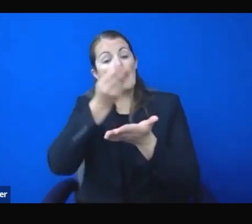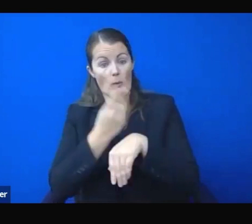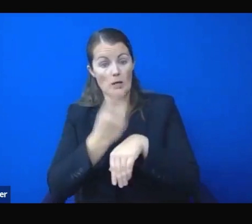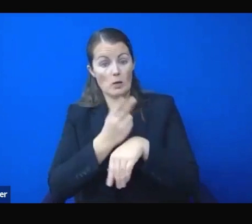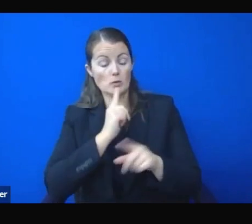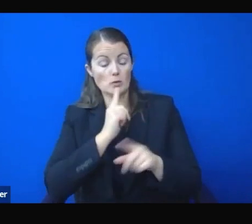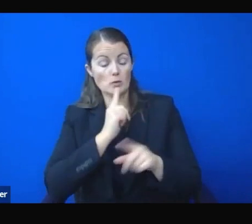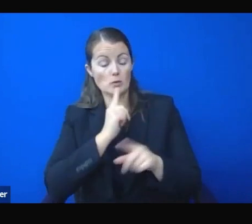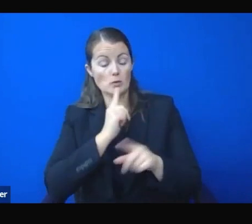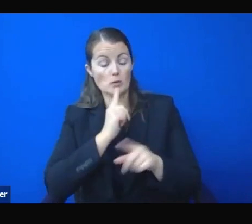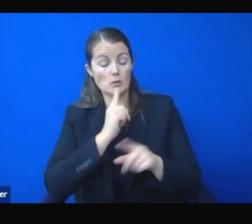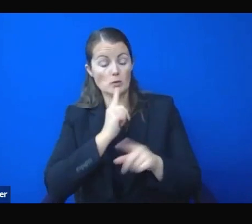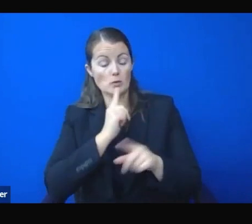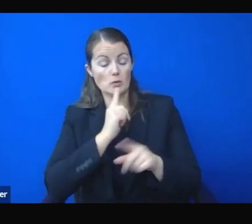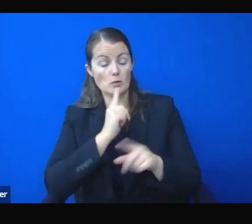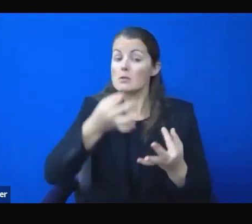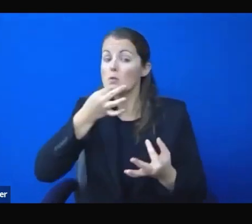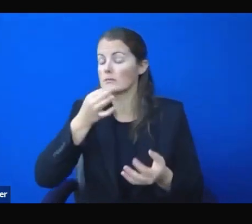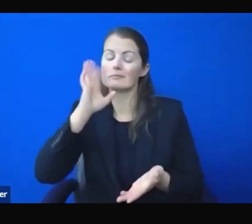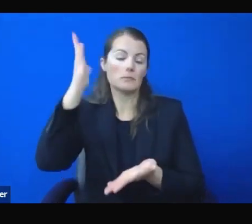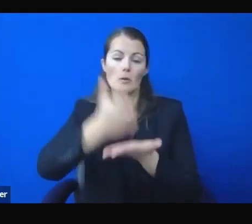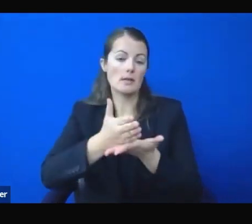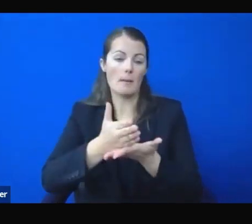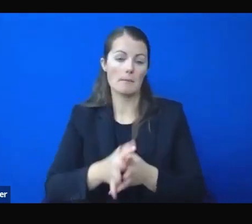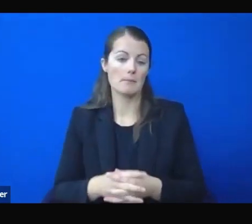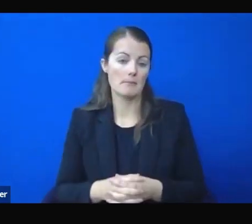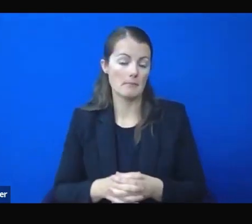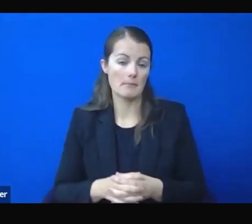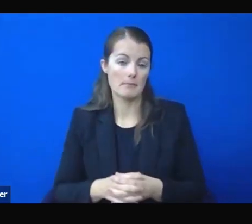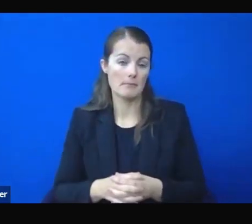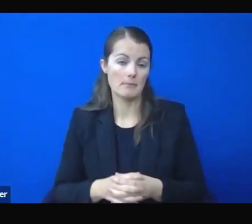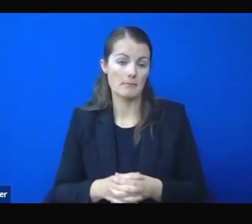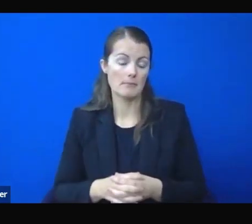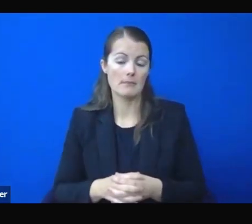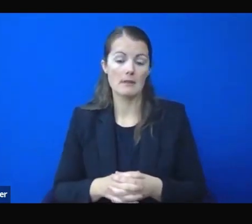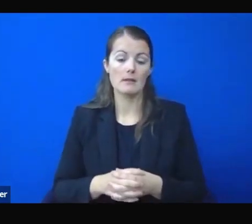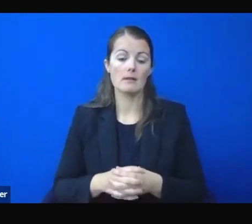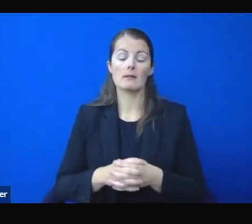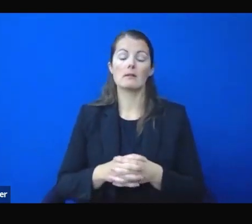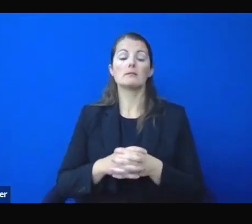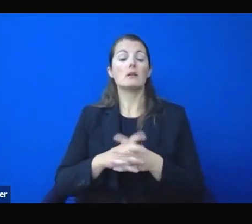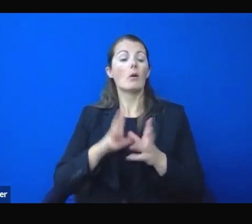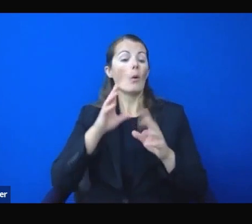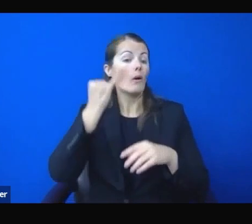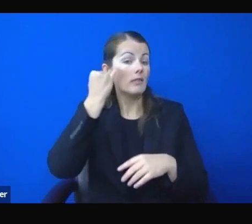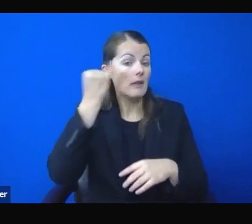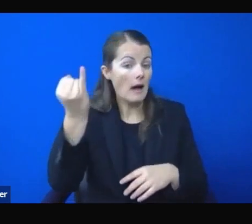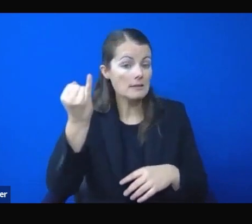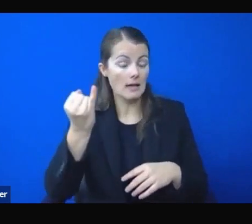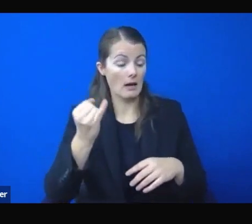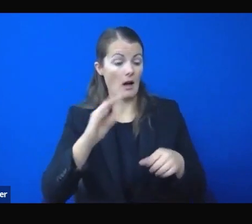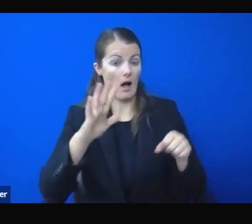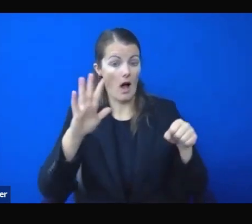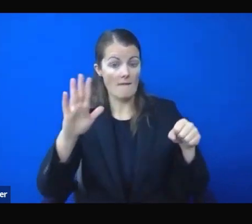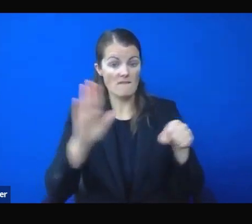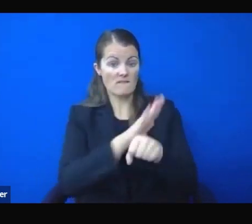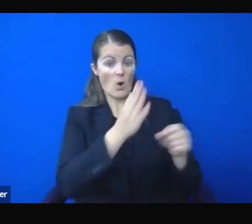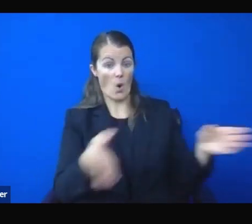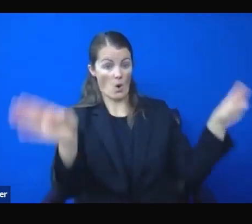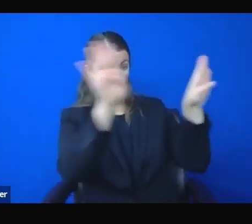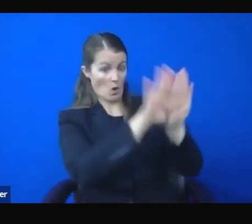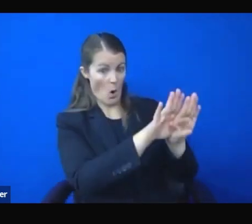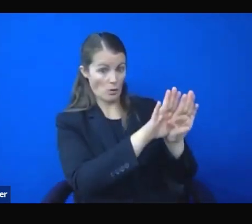to return to full stay-at-home restrictions without the savings and assistance we had in the spring would put us in a position